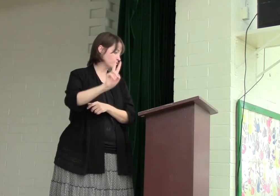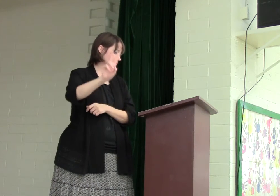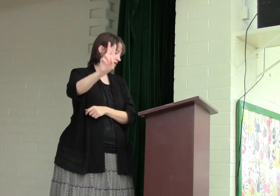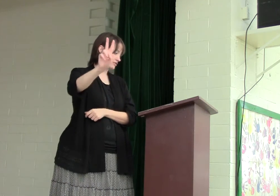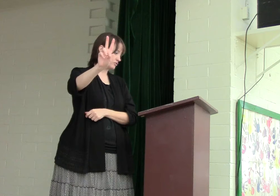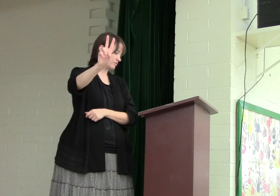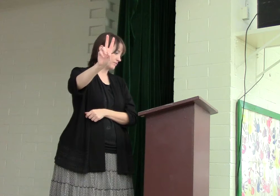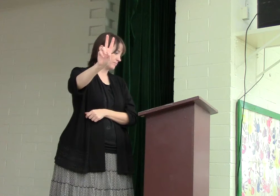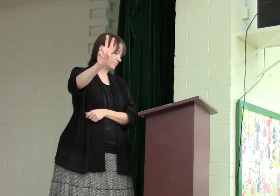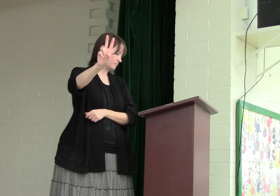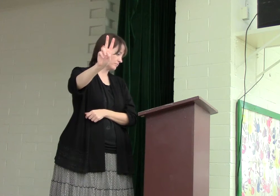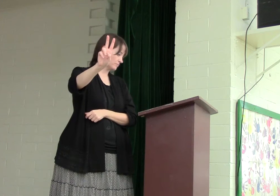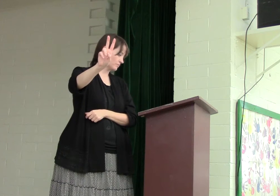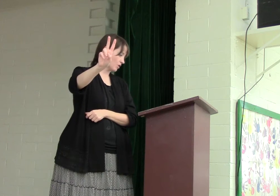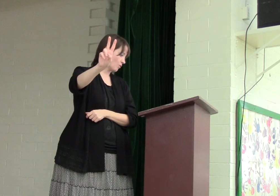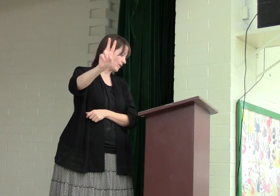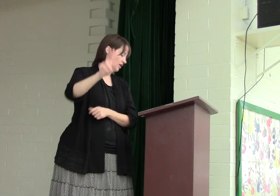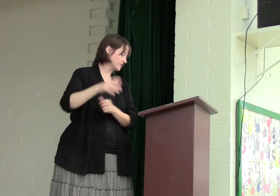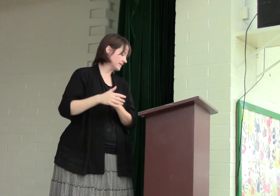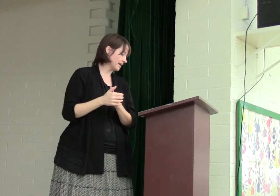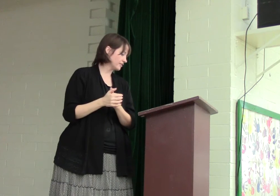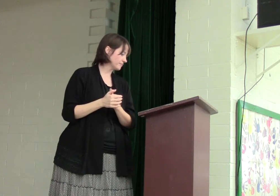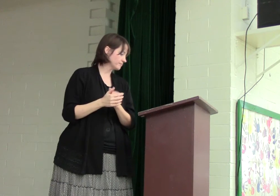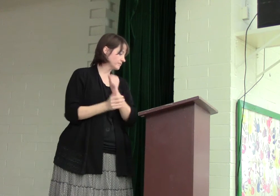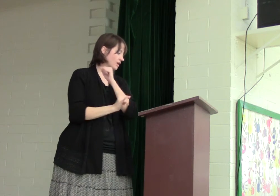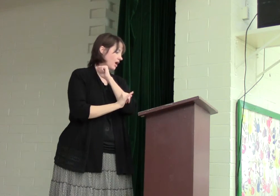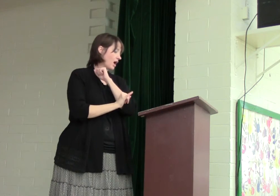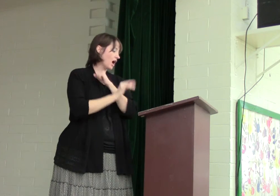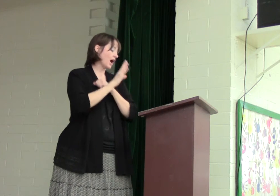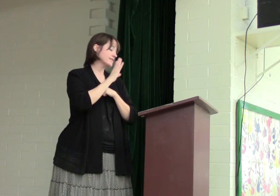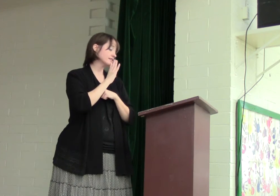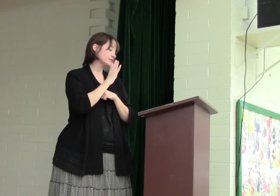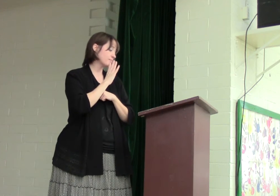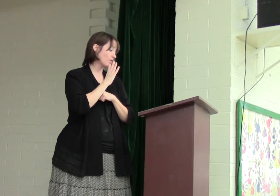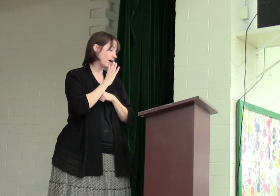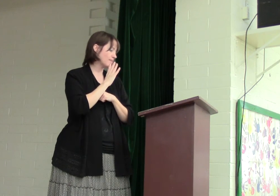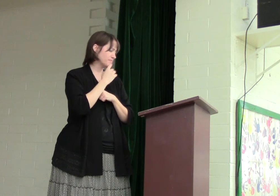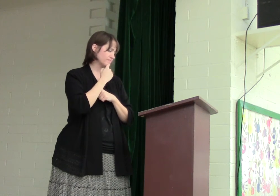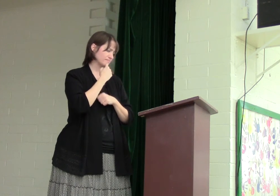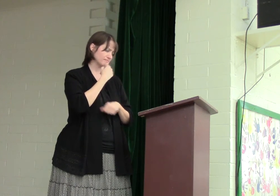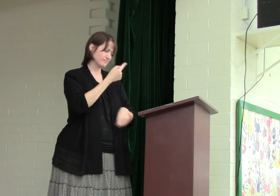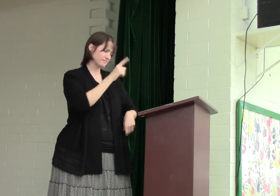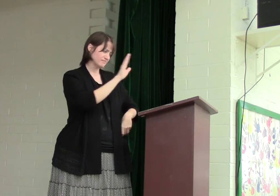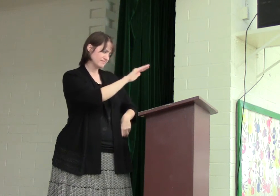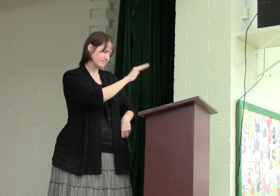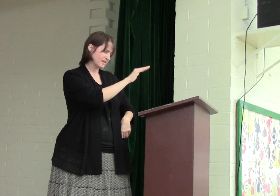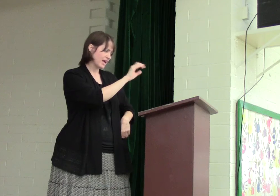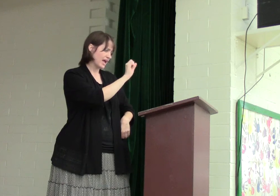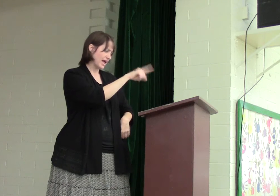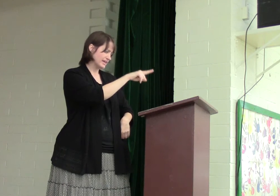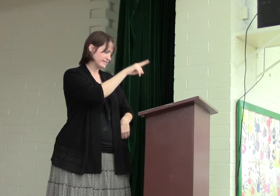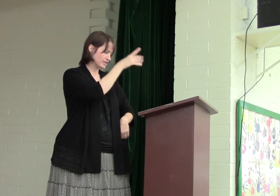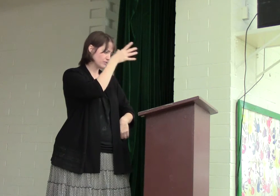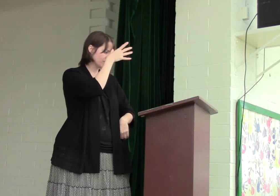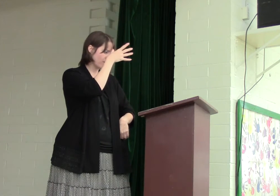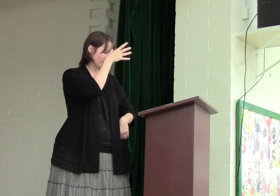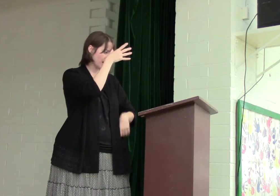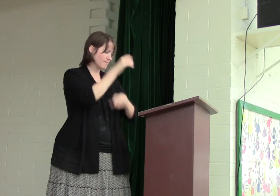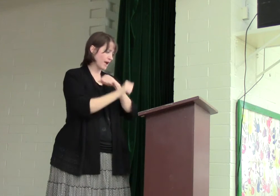two of them went on together. Isaac spoke up and said to his father, Abraham,